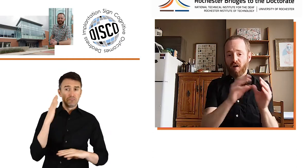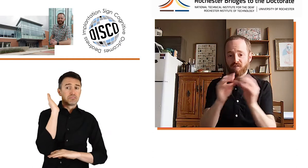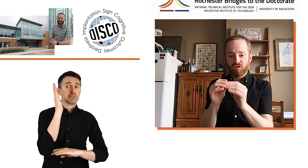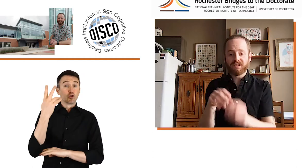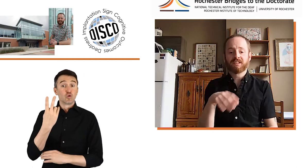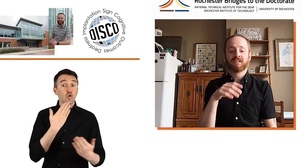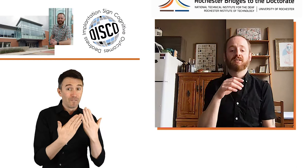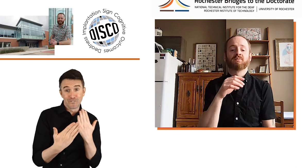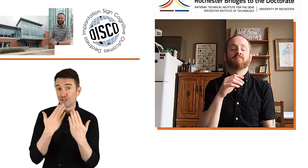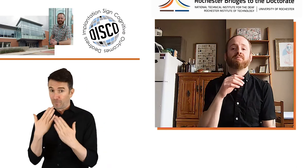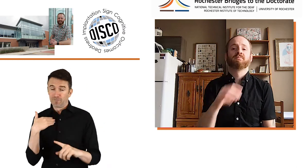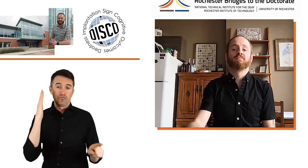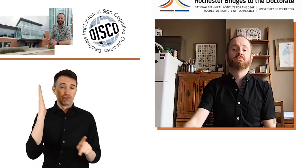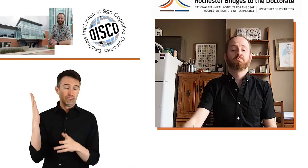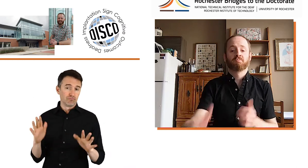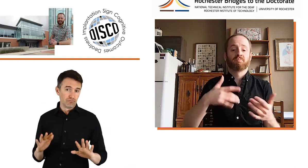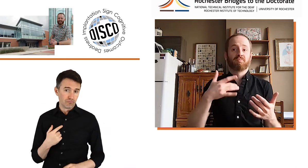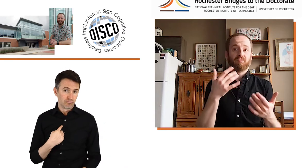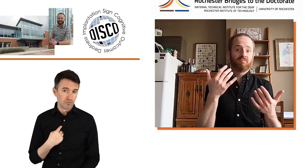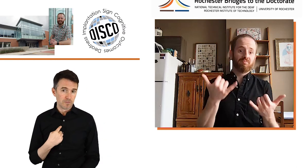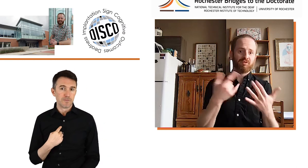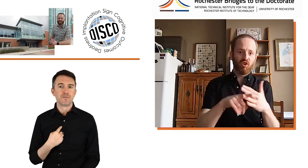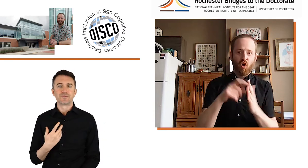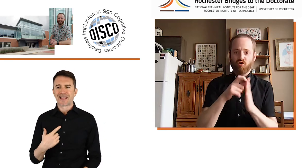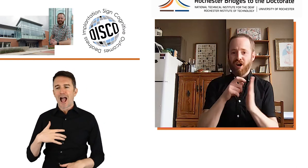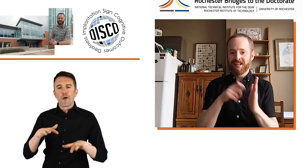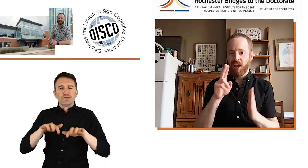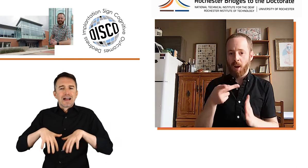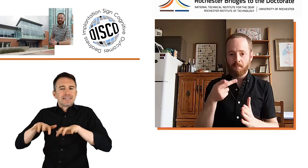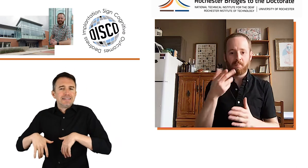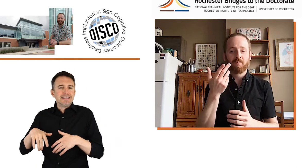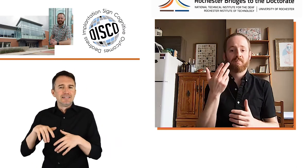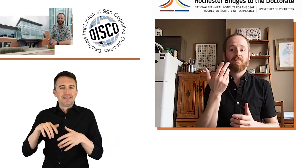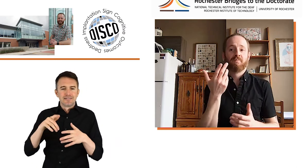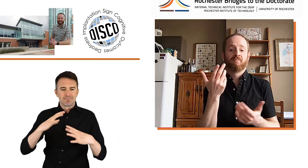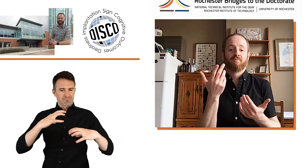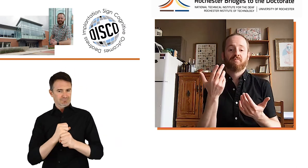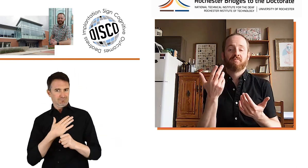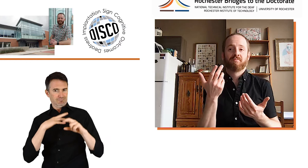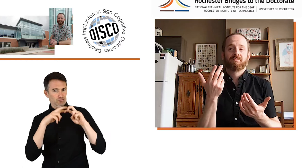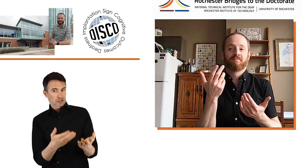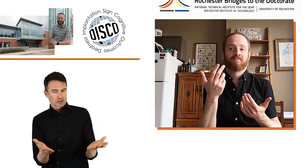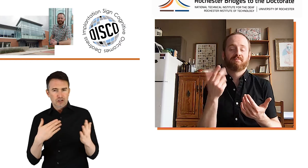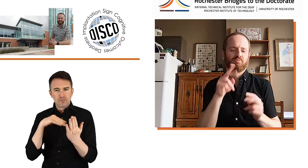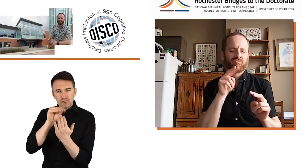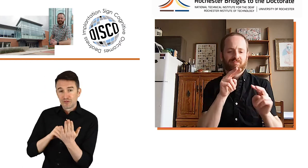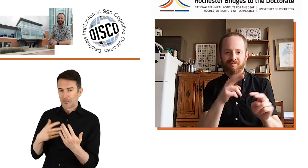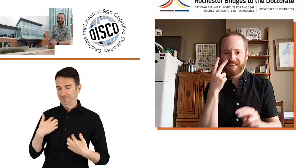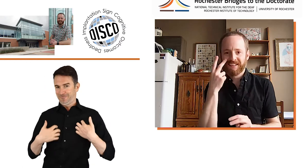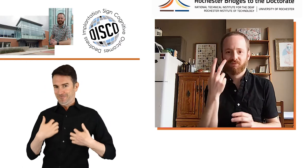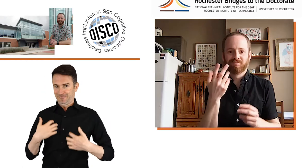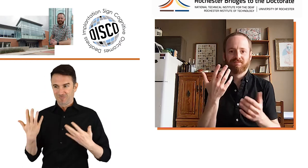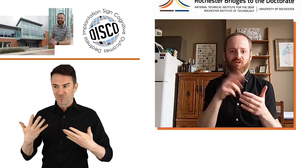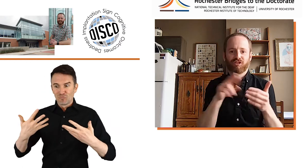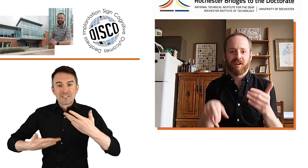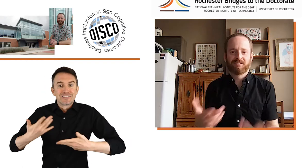I've presented at two different conferences about the work that I've done with DISCO as well. And so now we are starting to work on writing up the